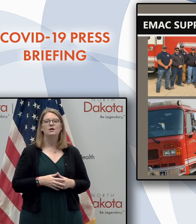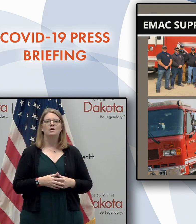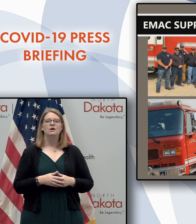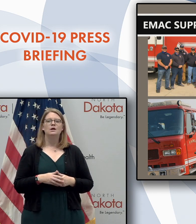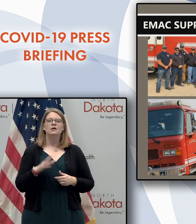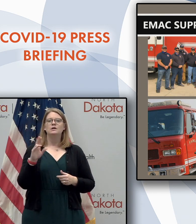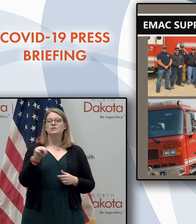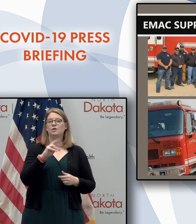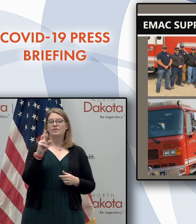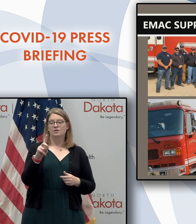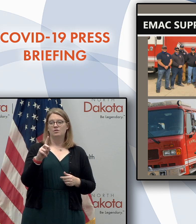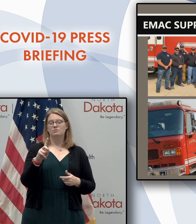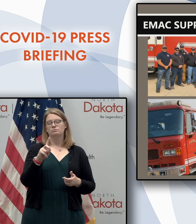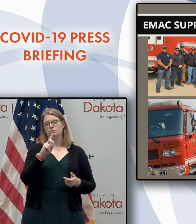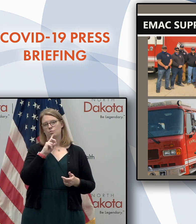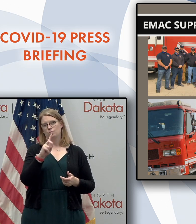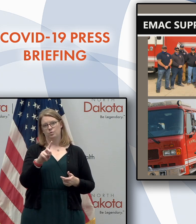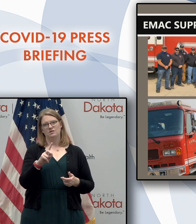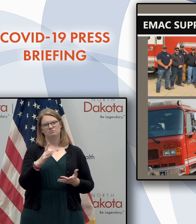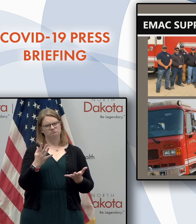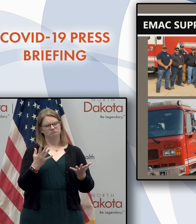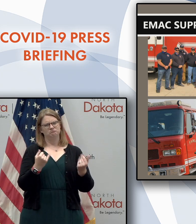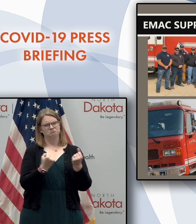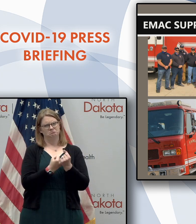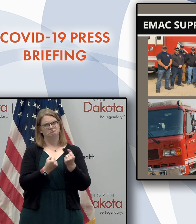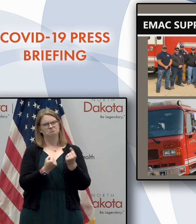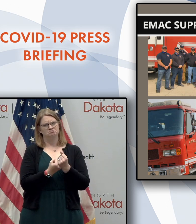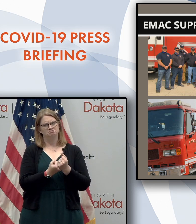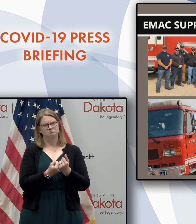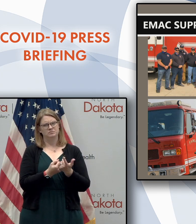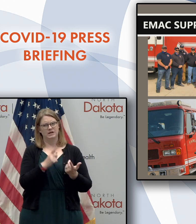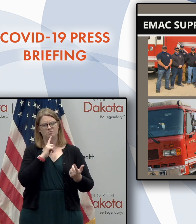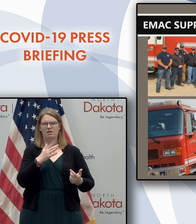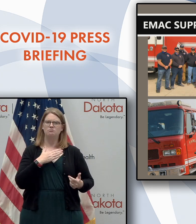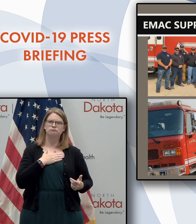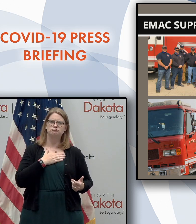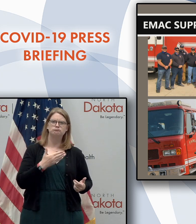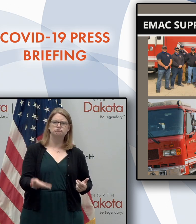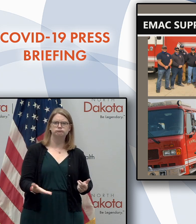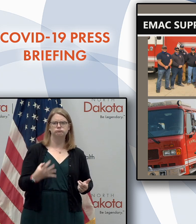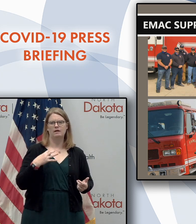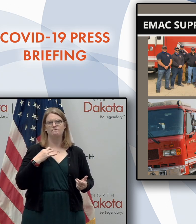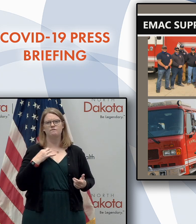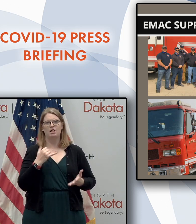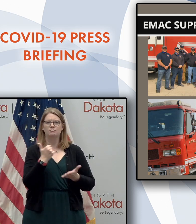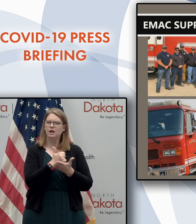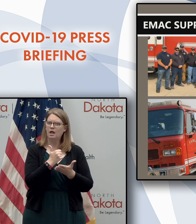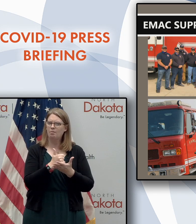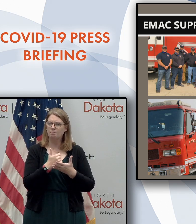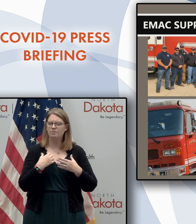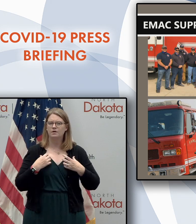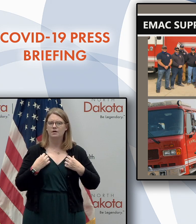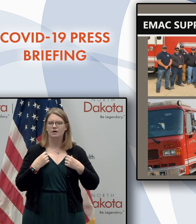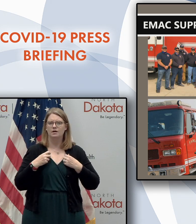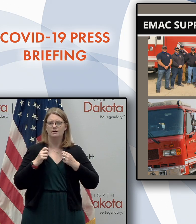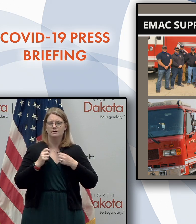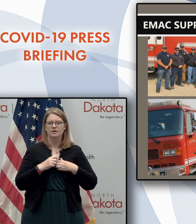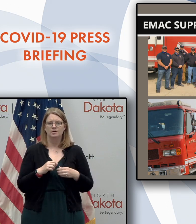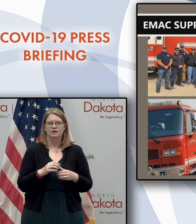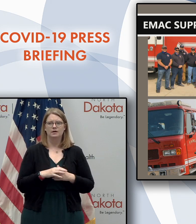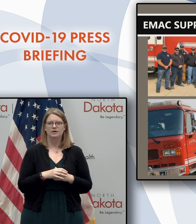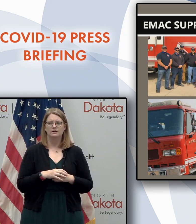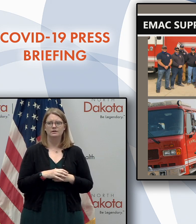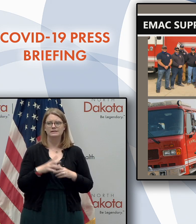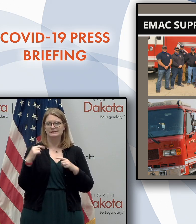And, uh, North Dakota's got a long history of being, uh, someone who stands up and helps when other parts of the nation are, in, are challenged.